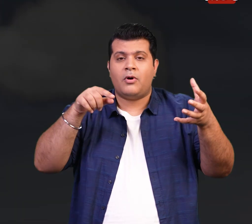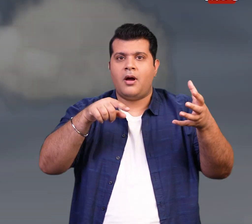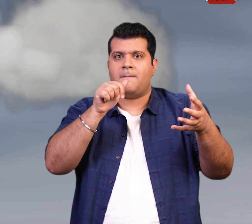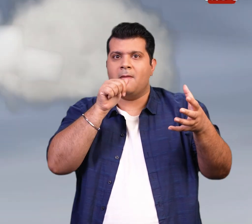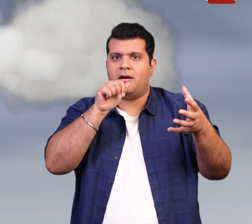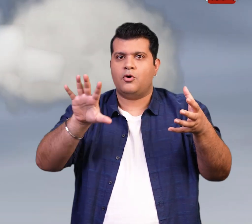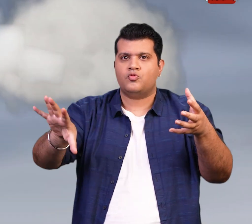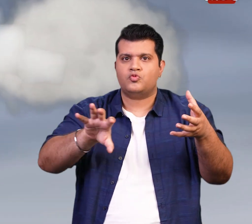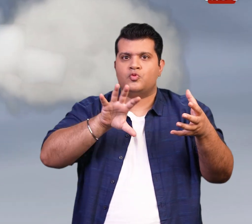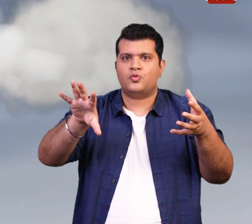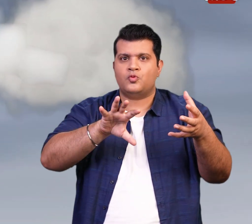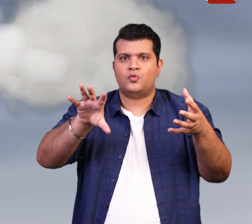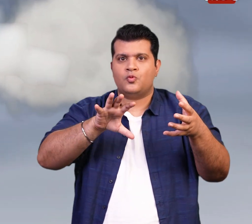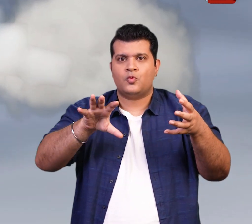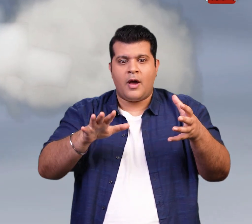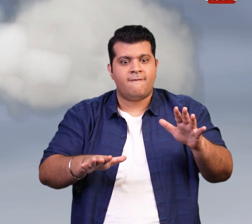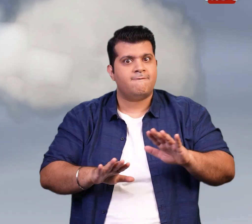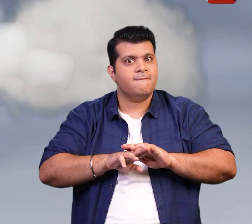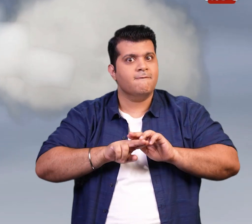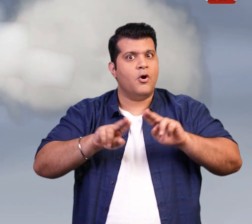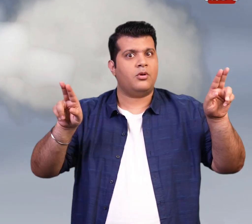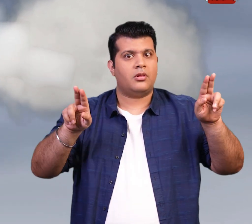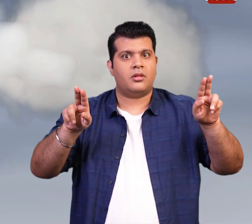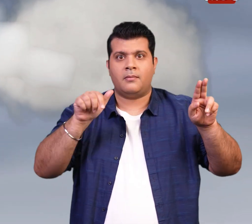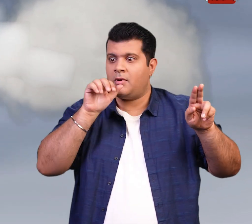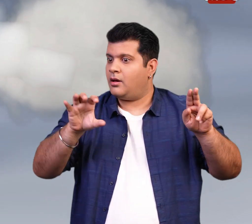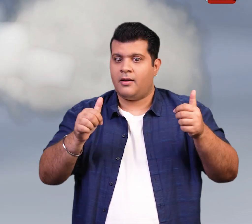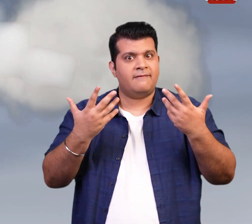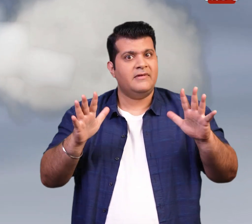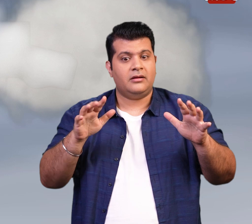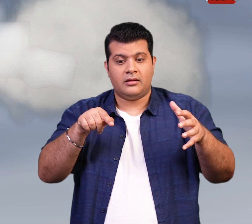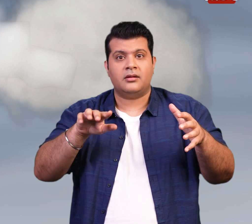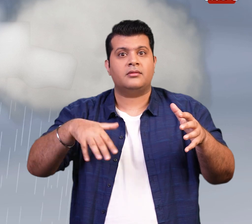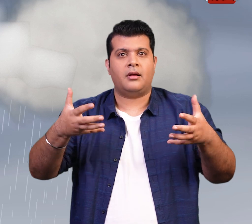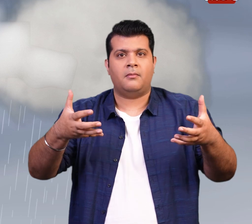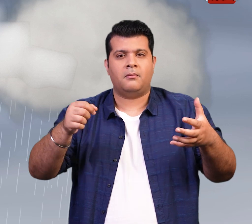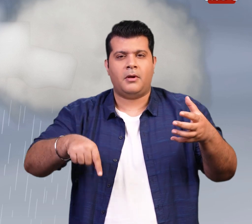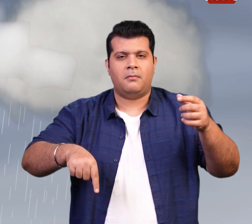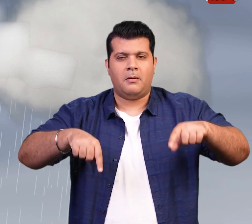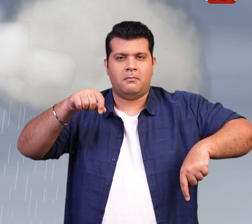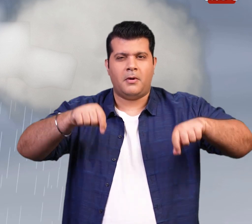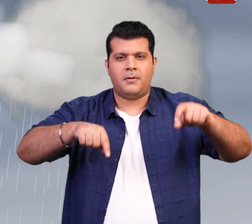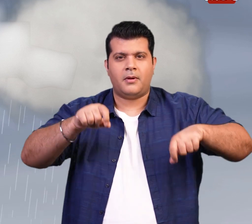These clouds are full of water. When it's full and can't hold anymore, it bursts open releasing rain.